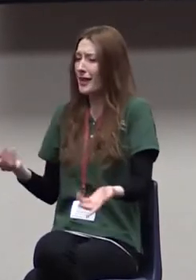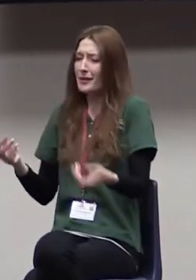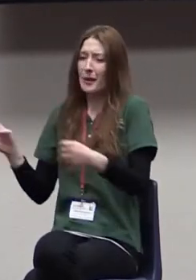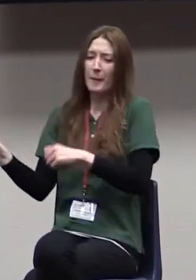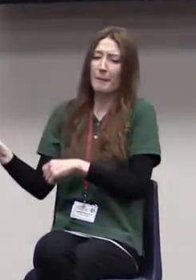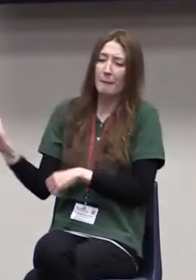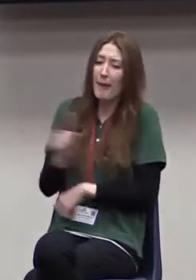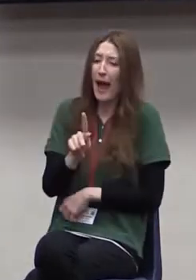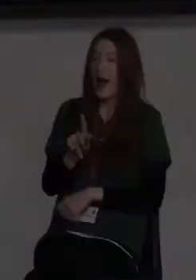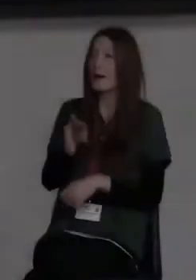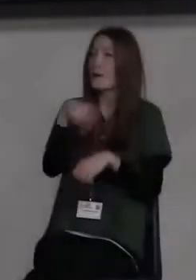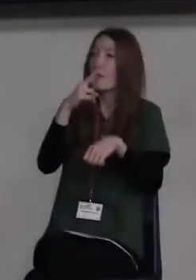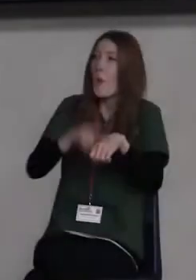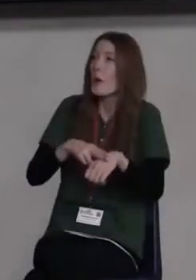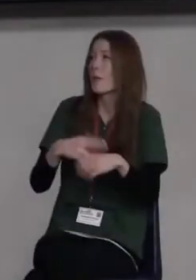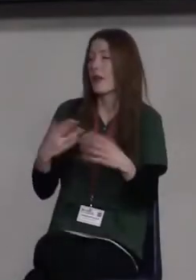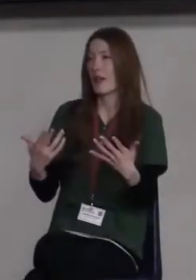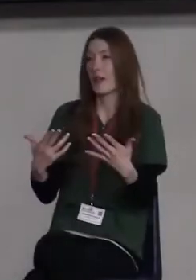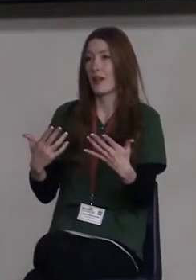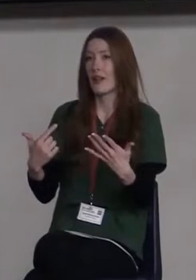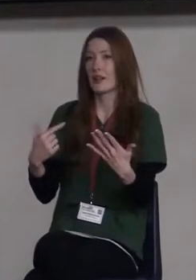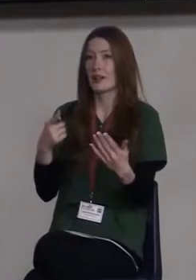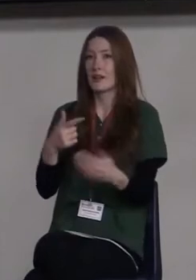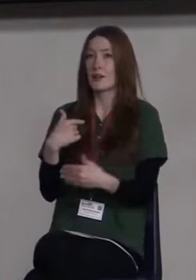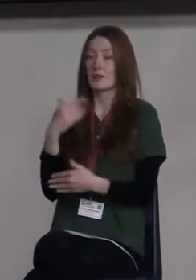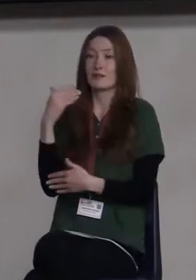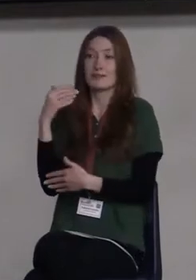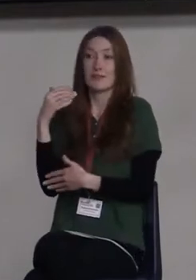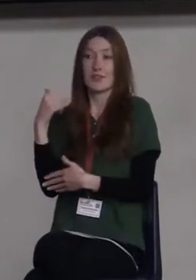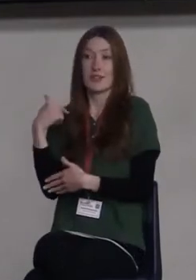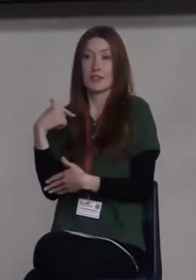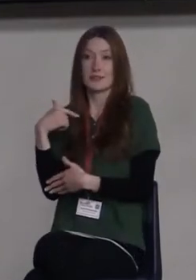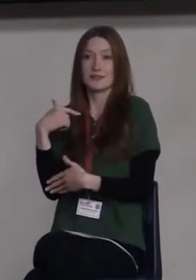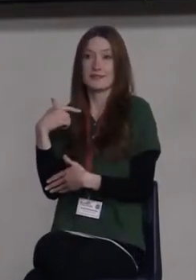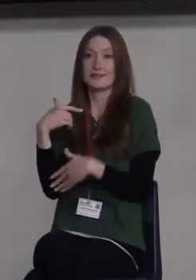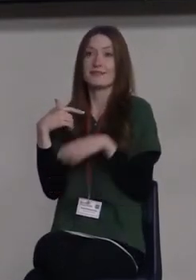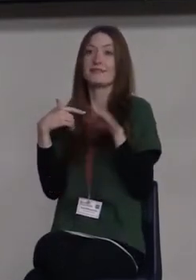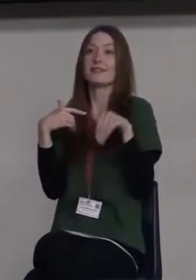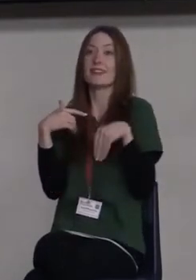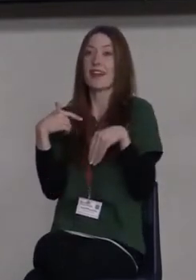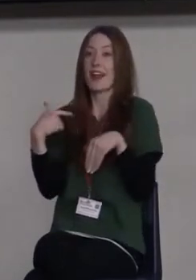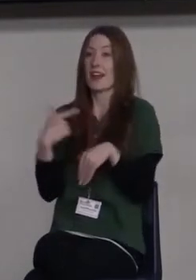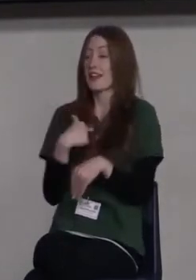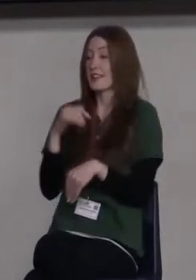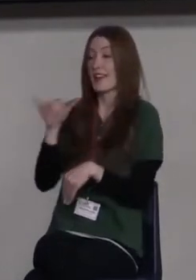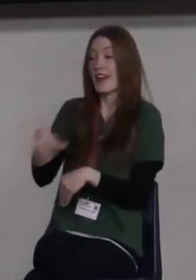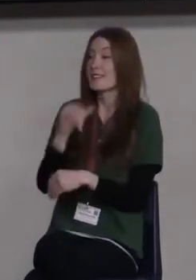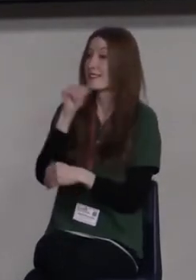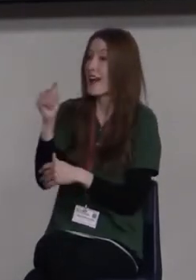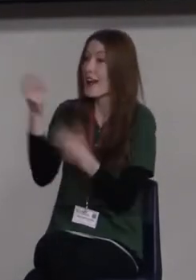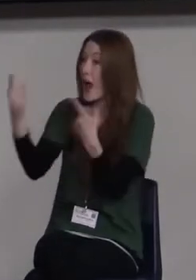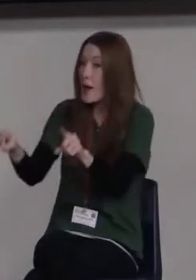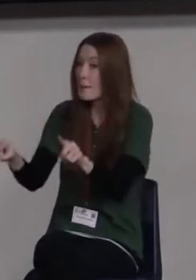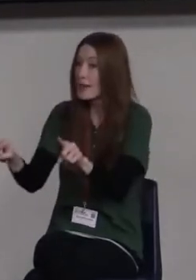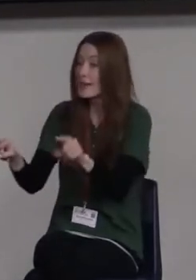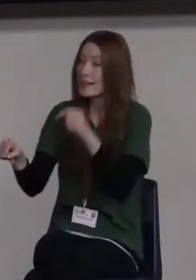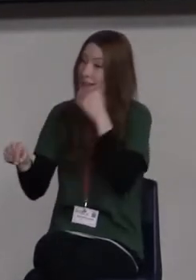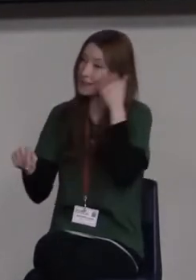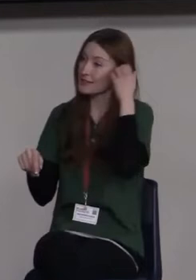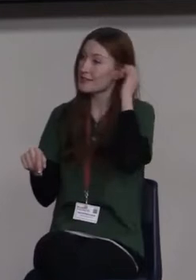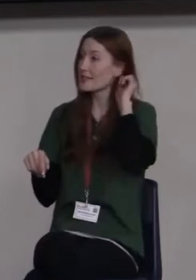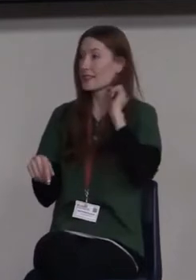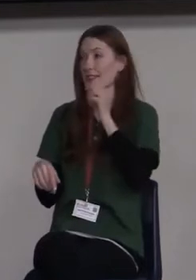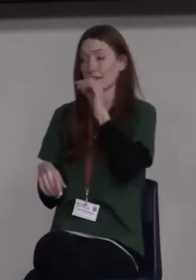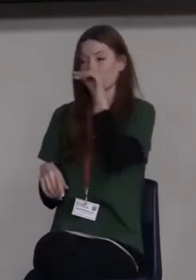And I'm like, you know, that's not going to happen, right? We're never going to go back to pre-COVID days. Everything has